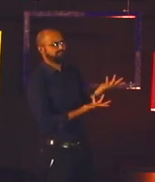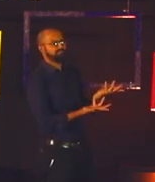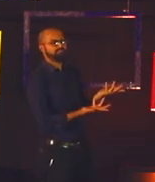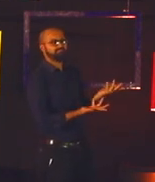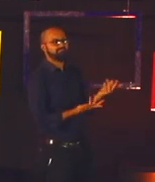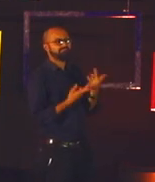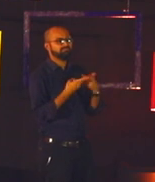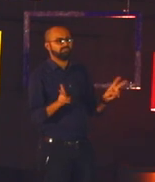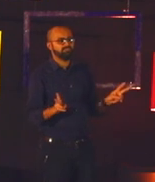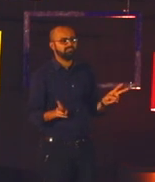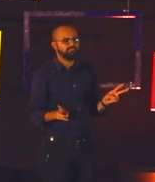being encouraged to sign. This is a huge issue.